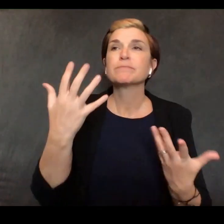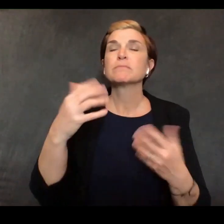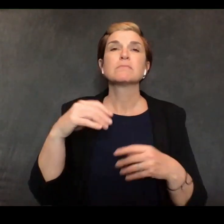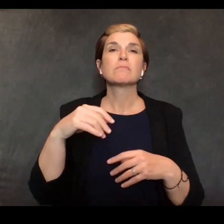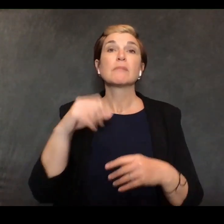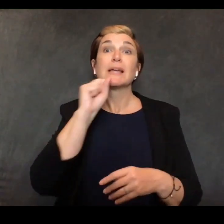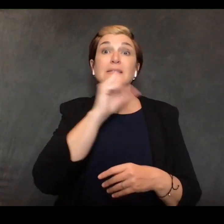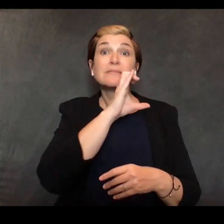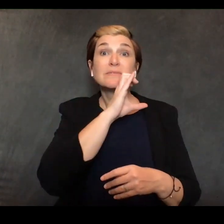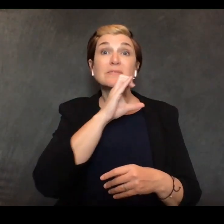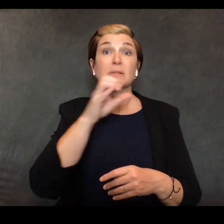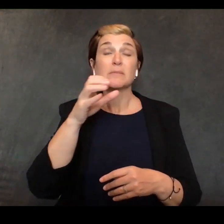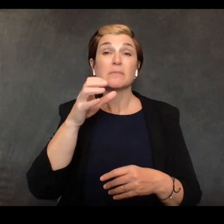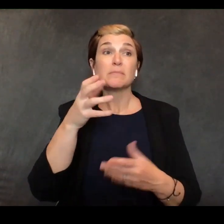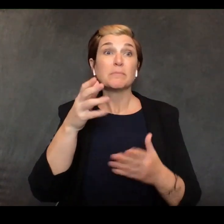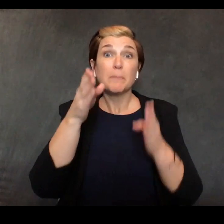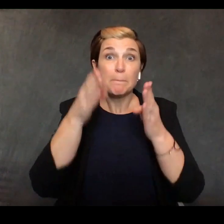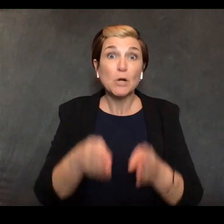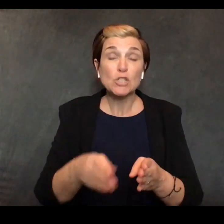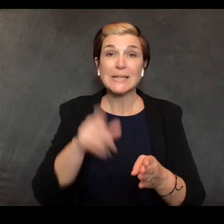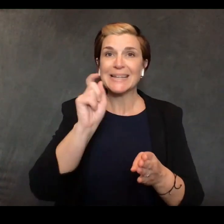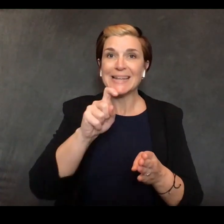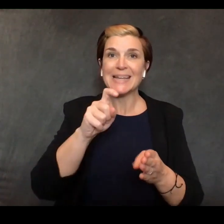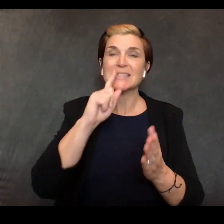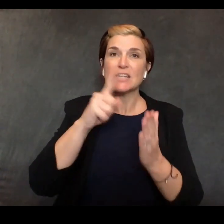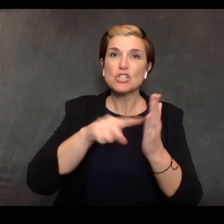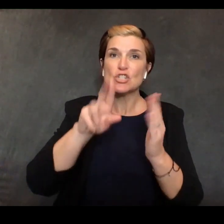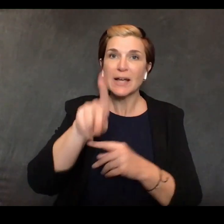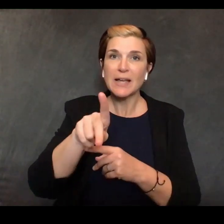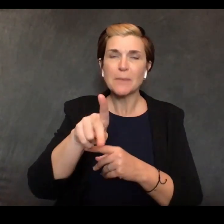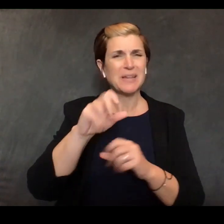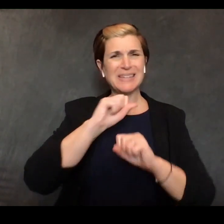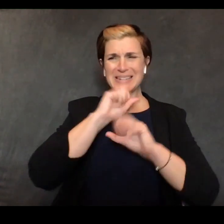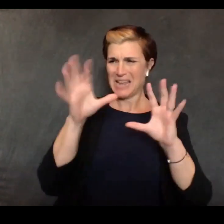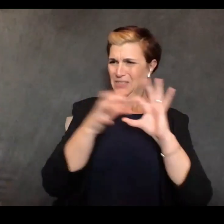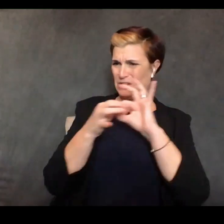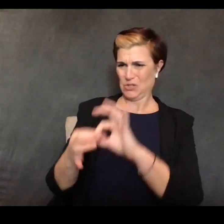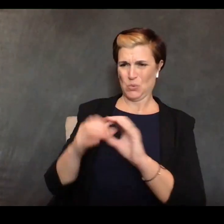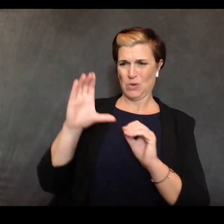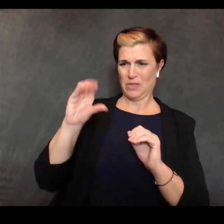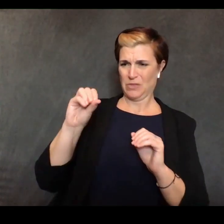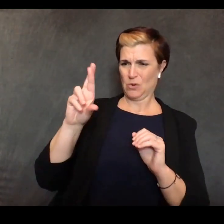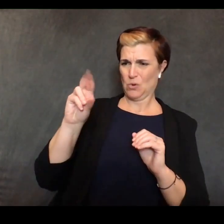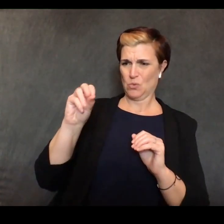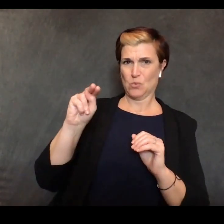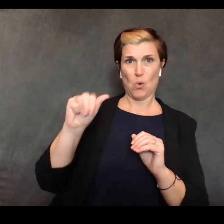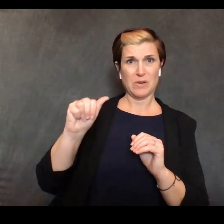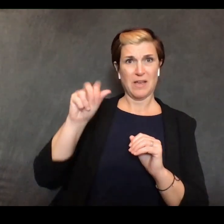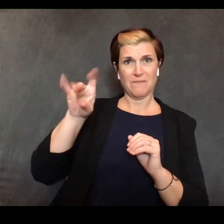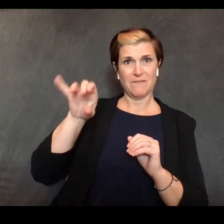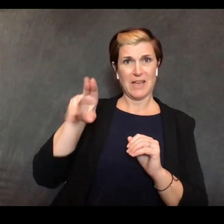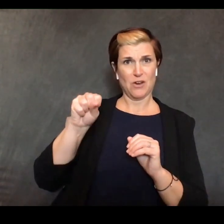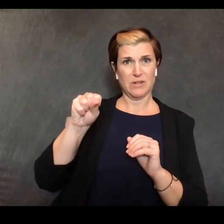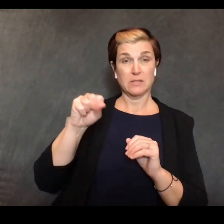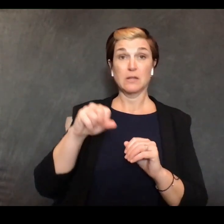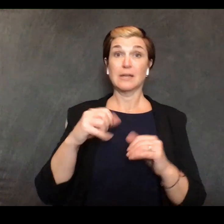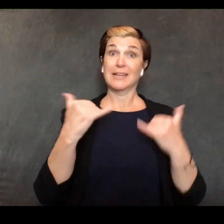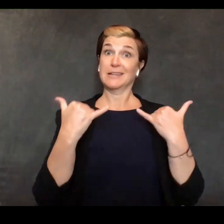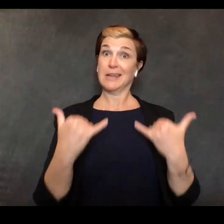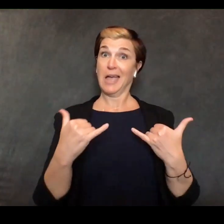checkup and this has nothing to do with the coronavirus and so with our new telehealth benefits this person who's not really